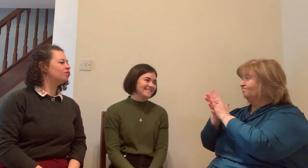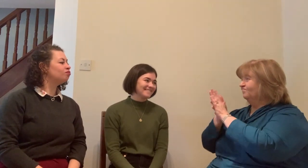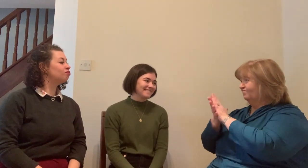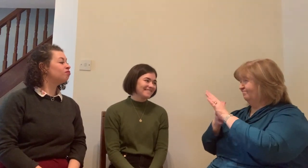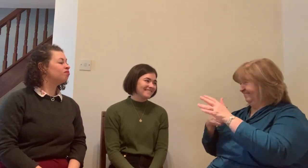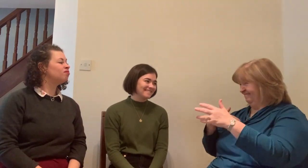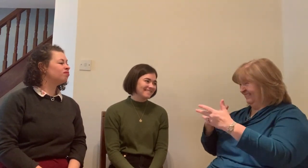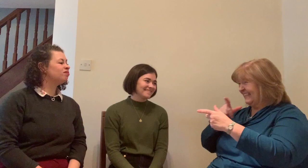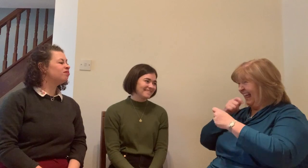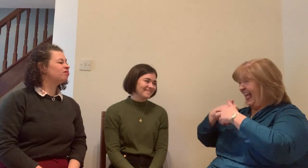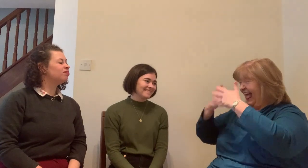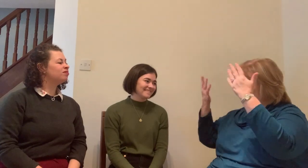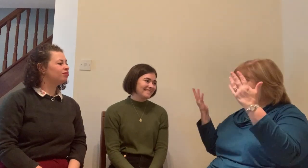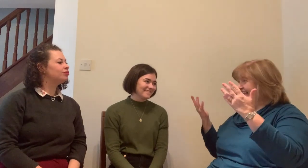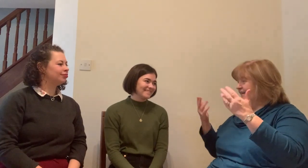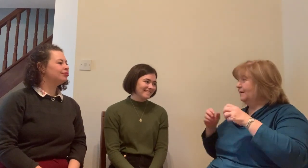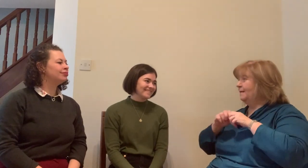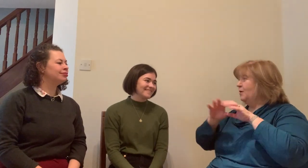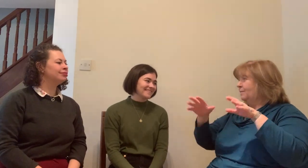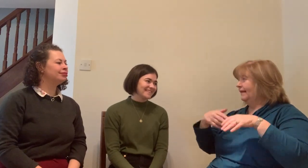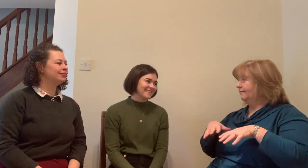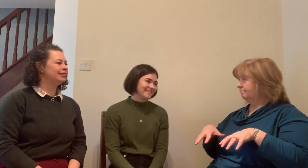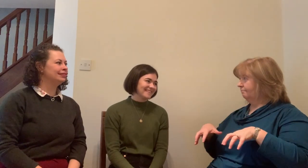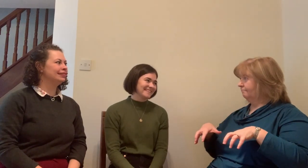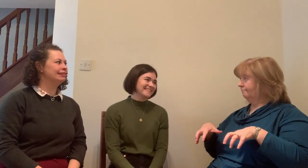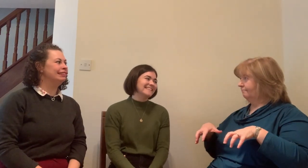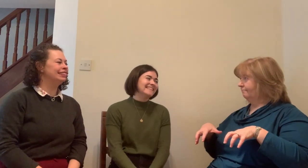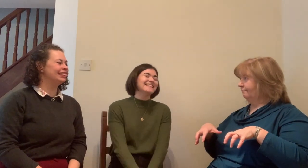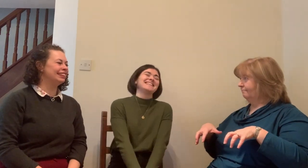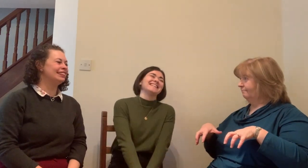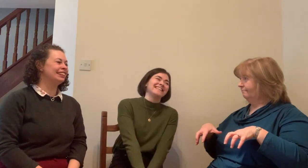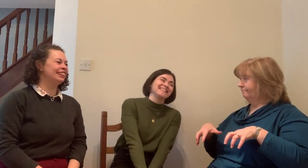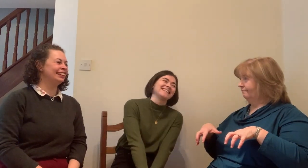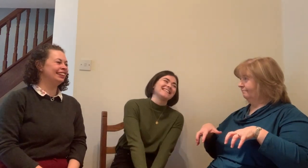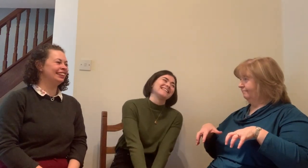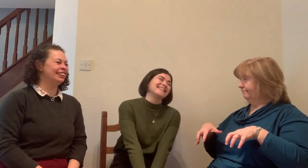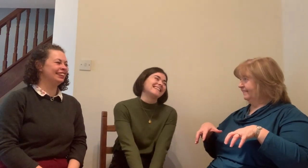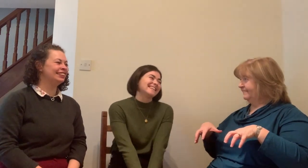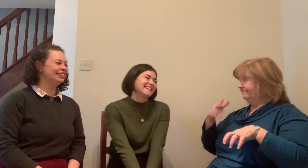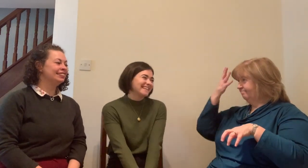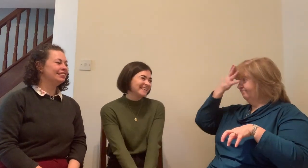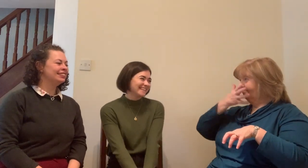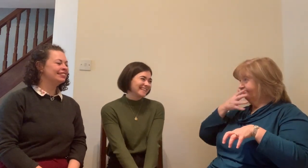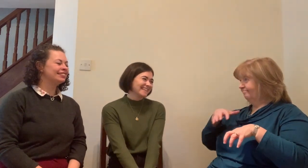experience so far. I mean, to be honest, if we were to talk about that, could be here all weekend.